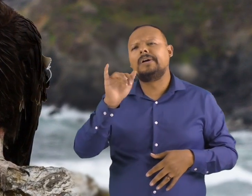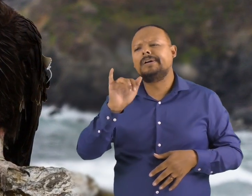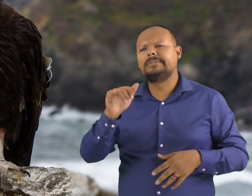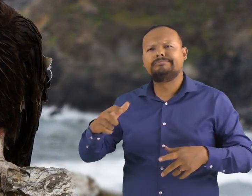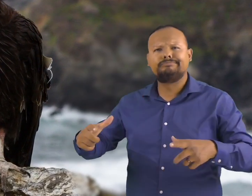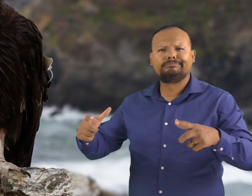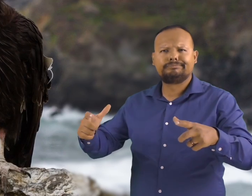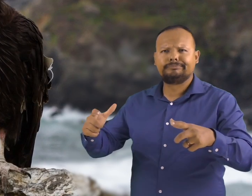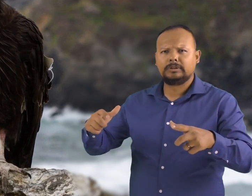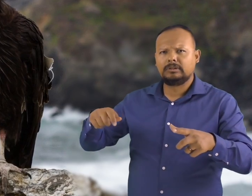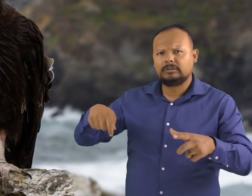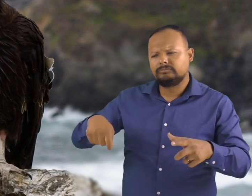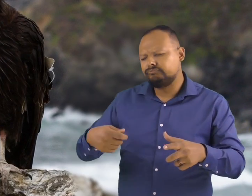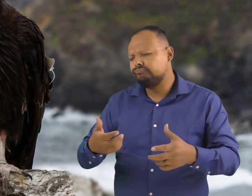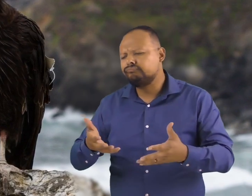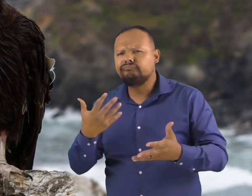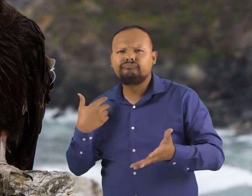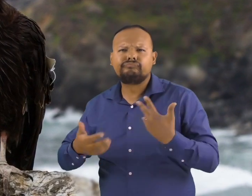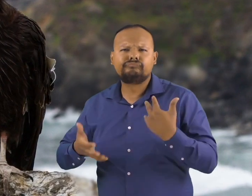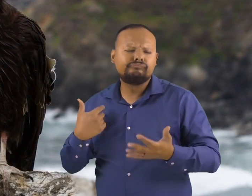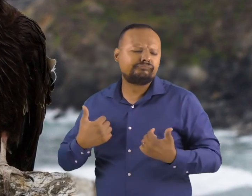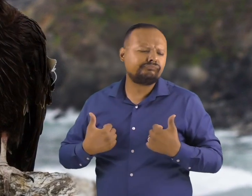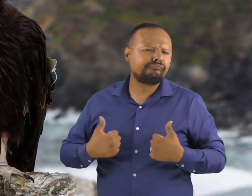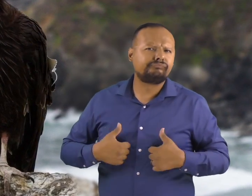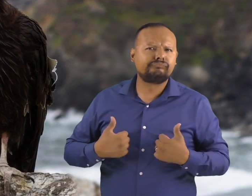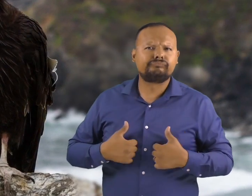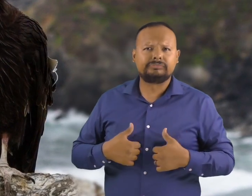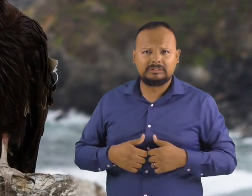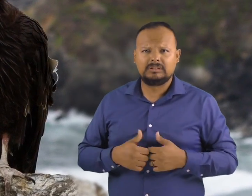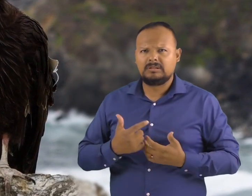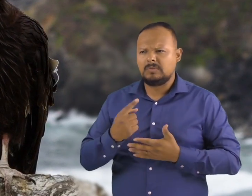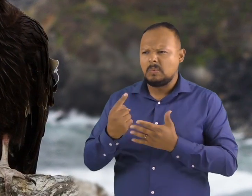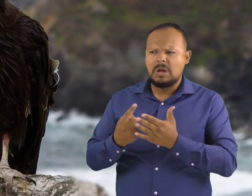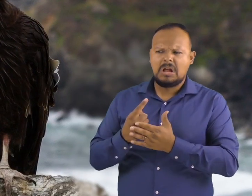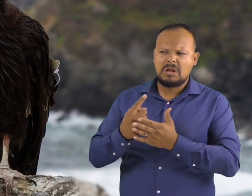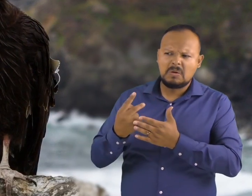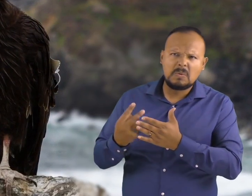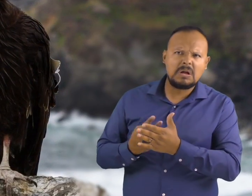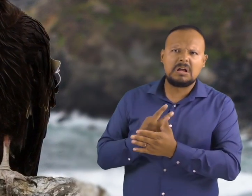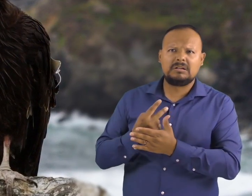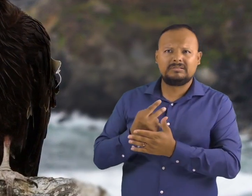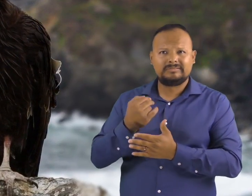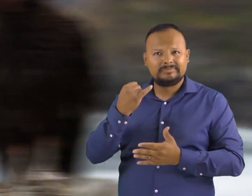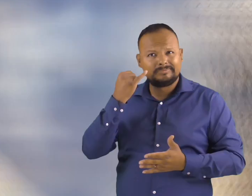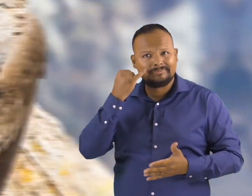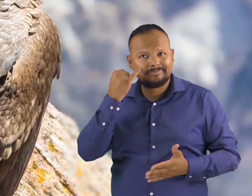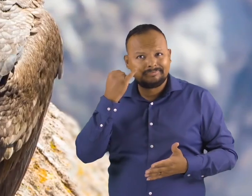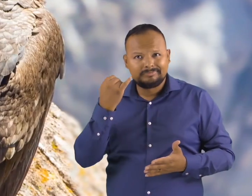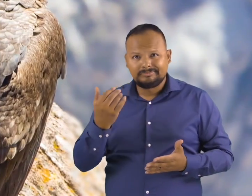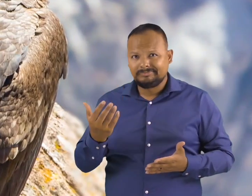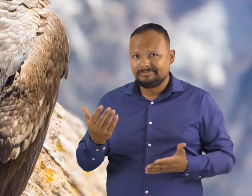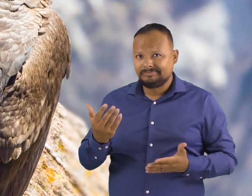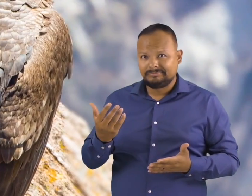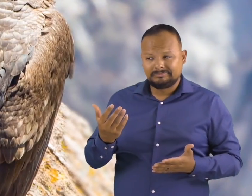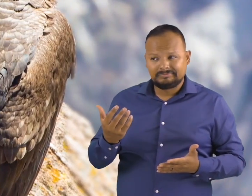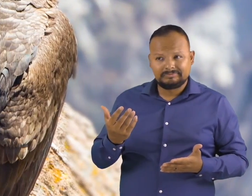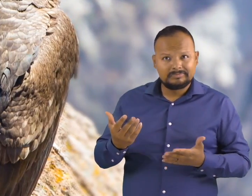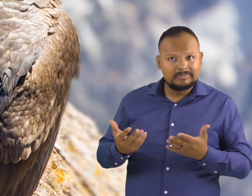no water around, they use rocks and plants as napkins to help clean their bodies. Condors are very social